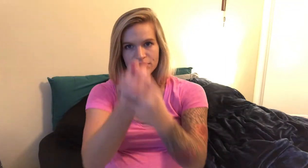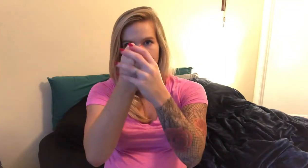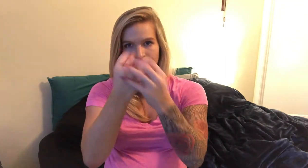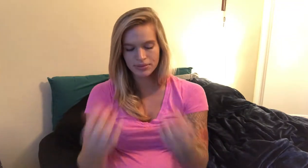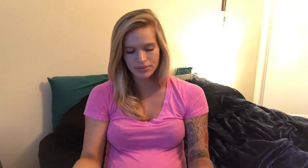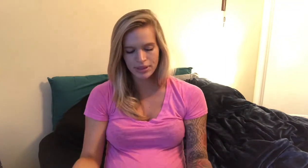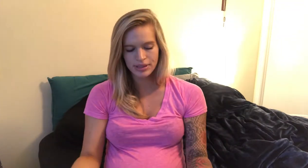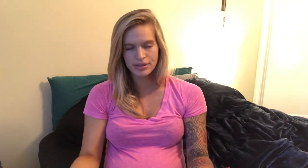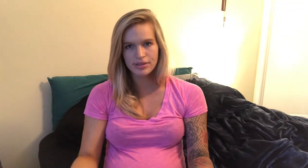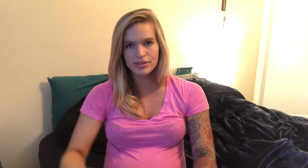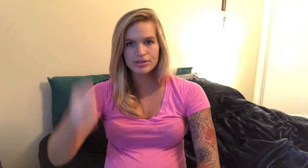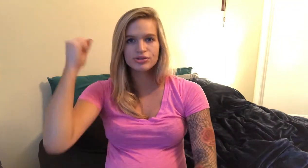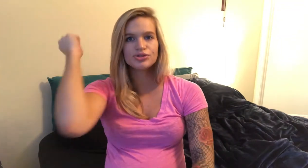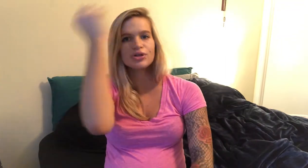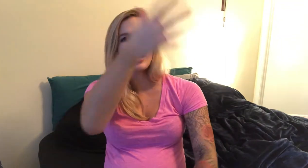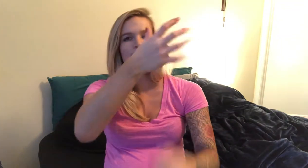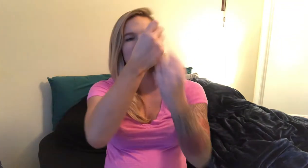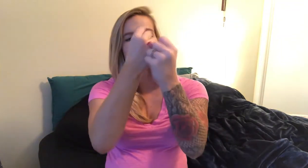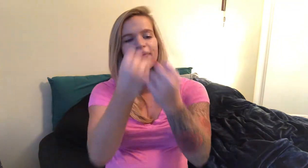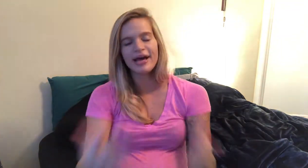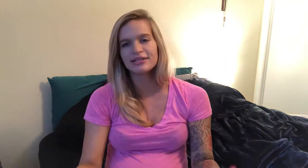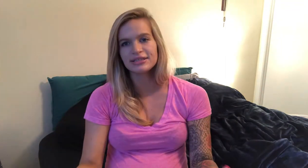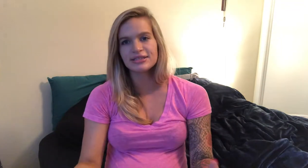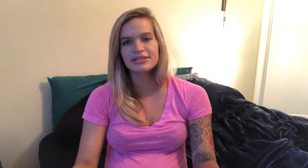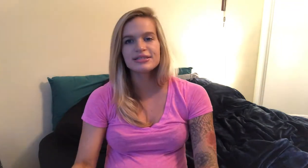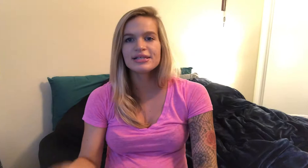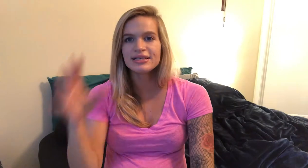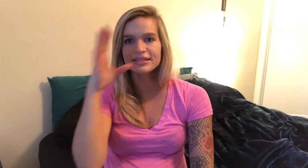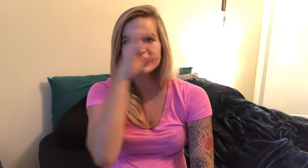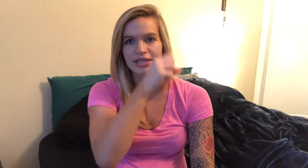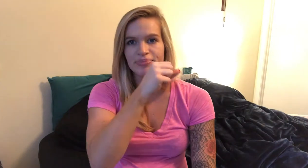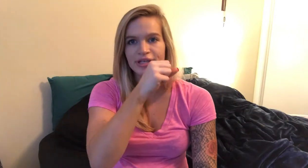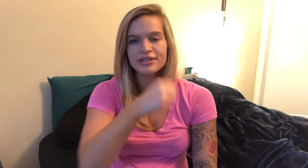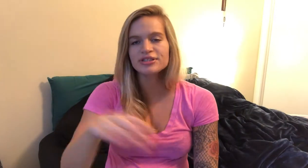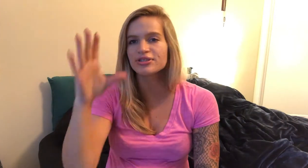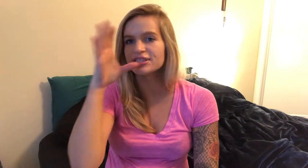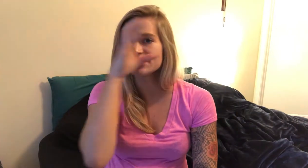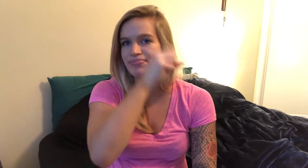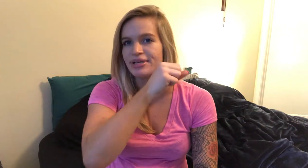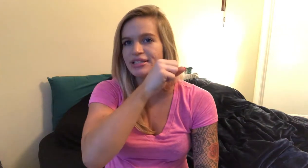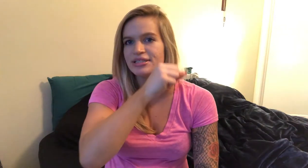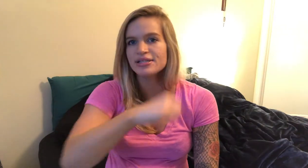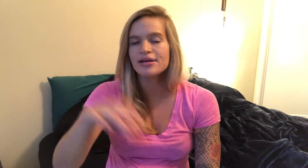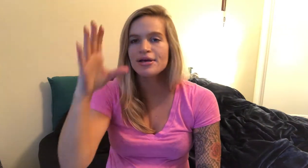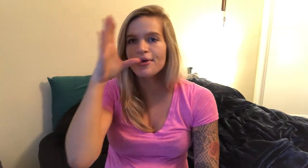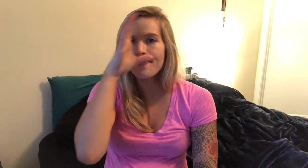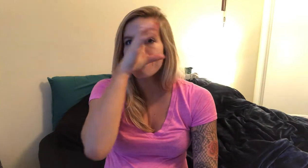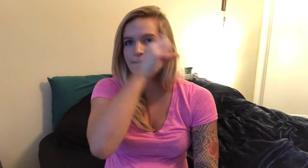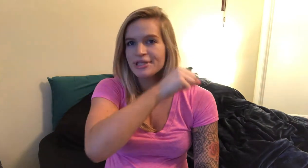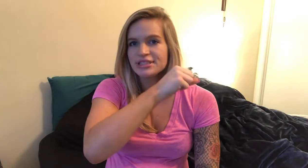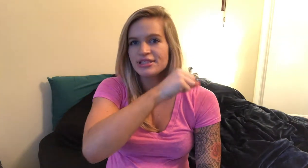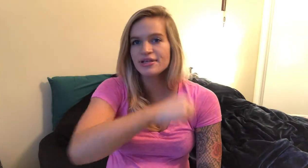dropping passes skipping so this is miss missing